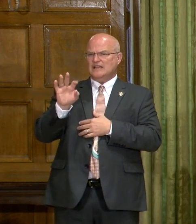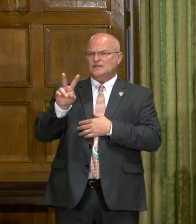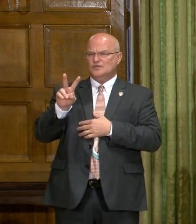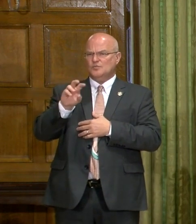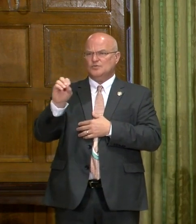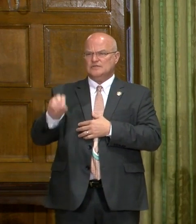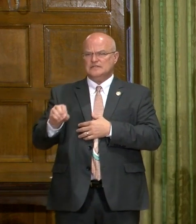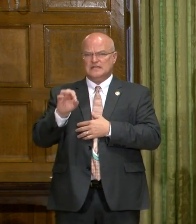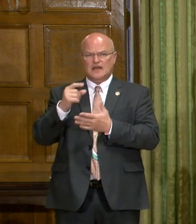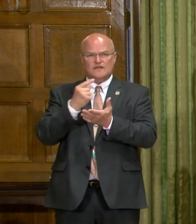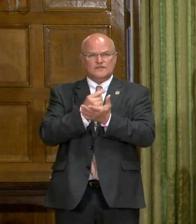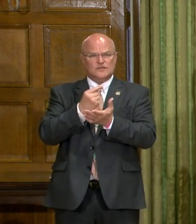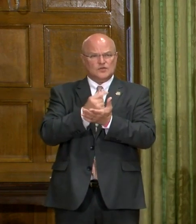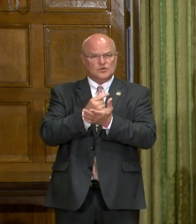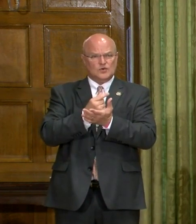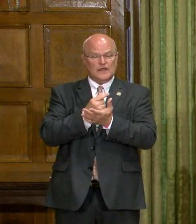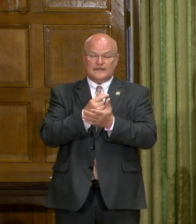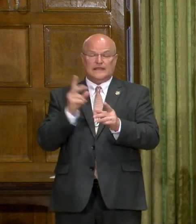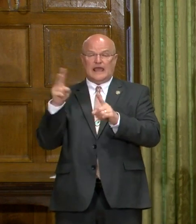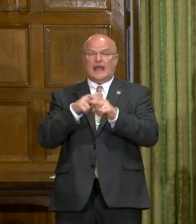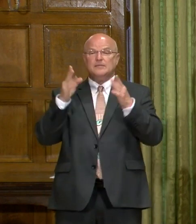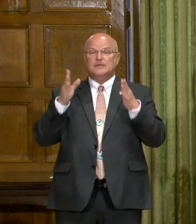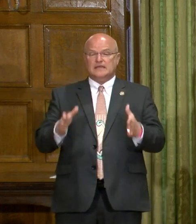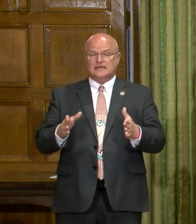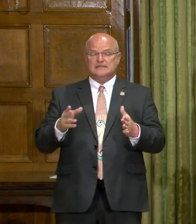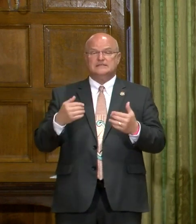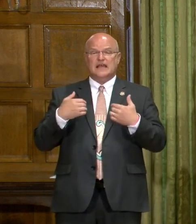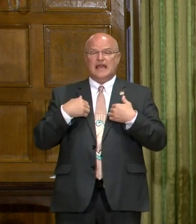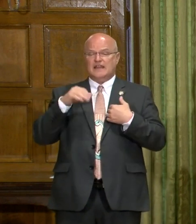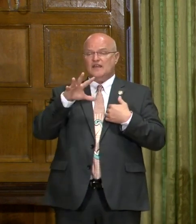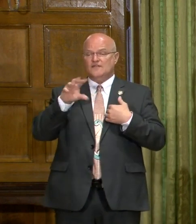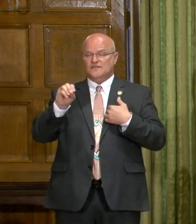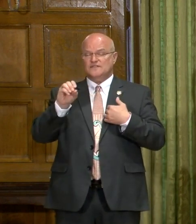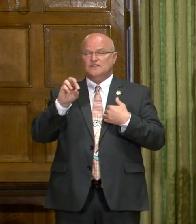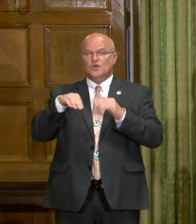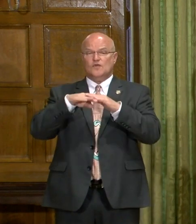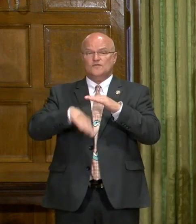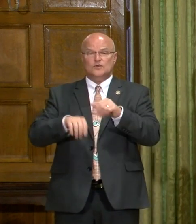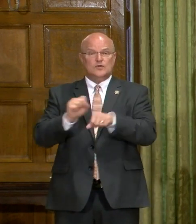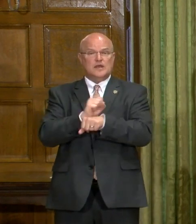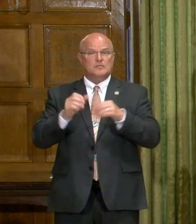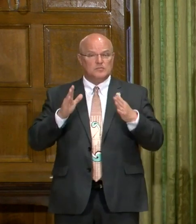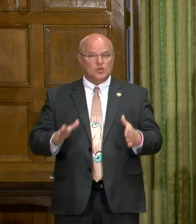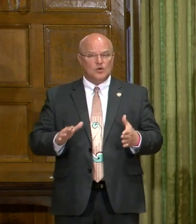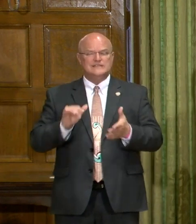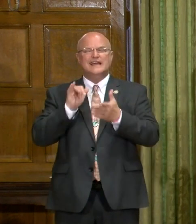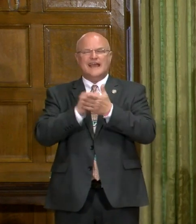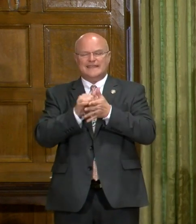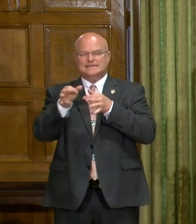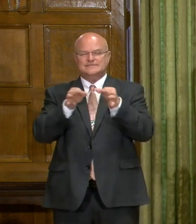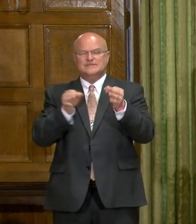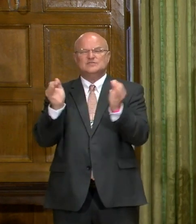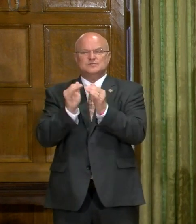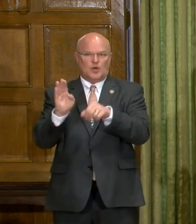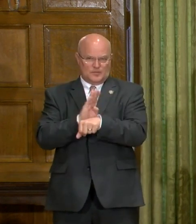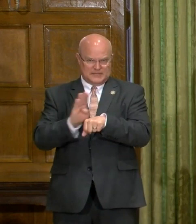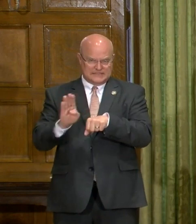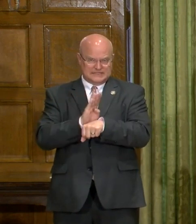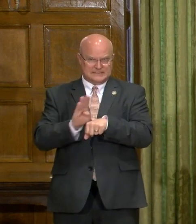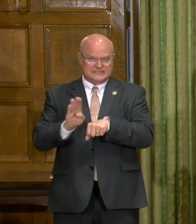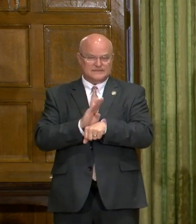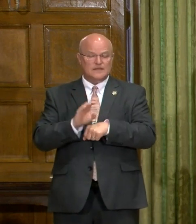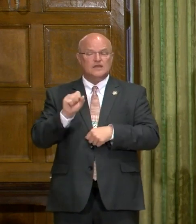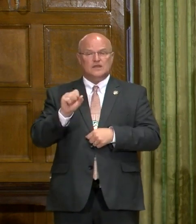of the grants, the applicants had 50 or fewer employees. That is really the definition of small business.